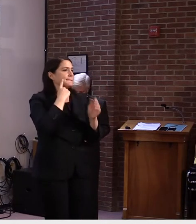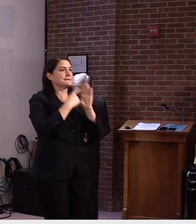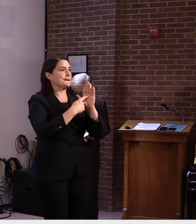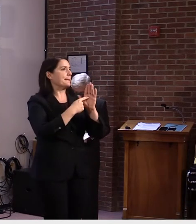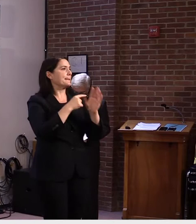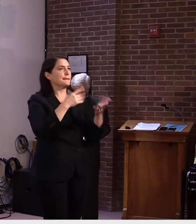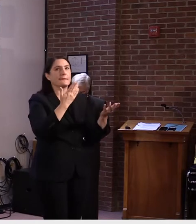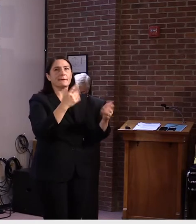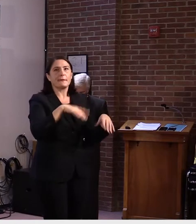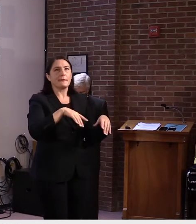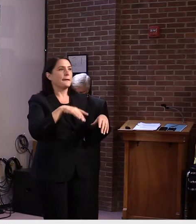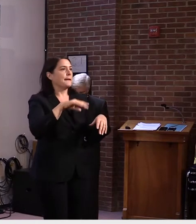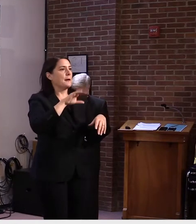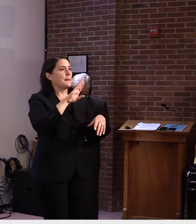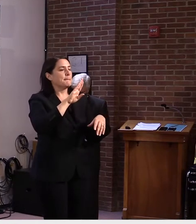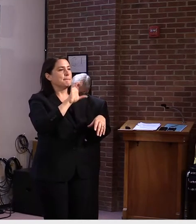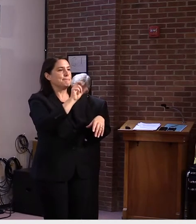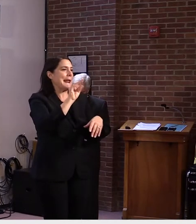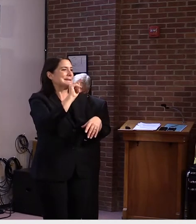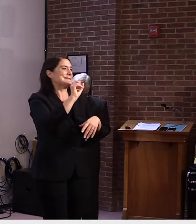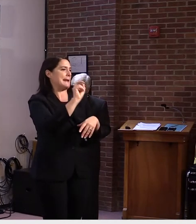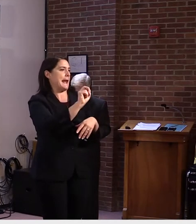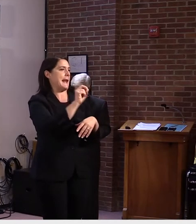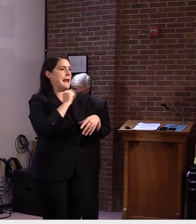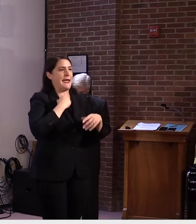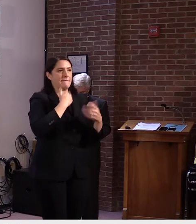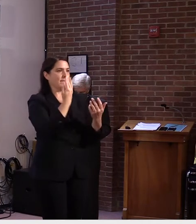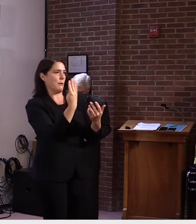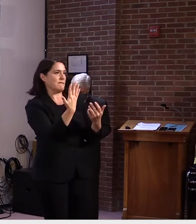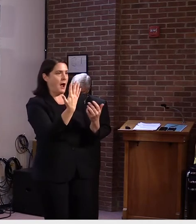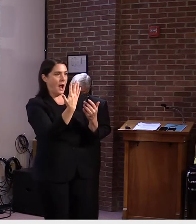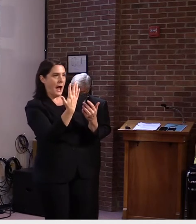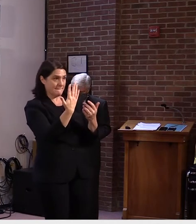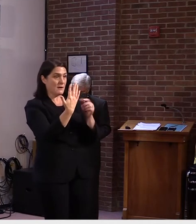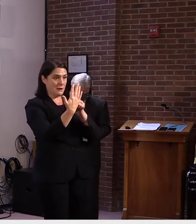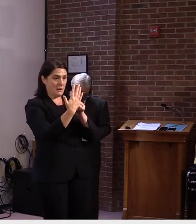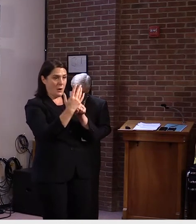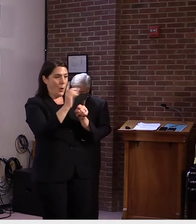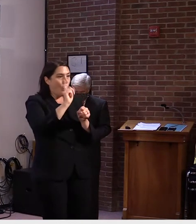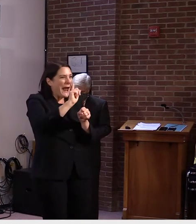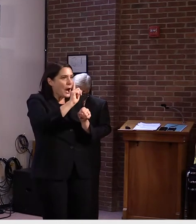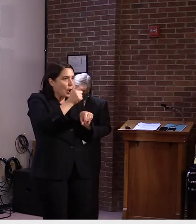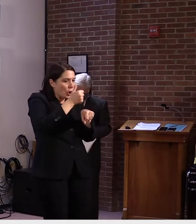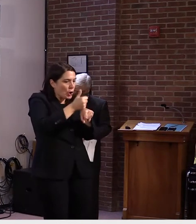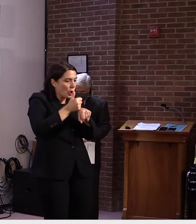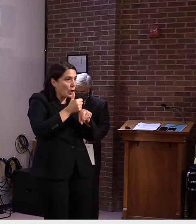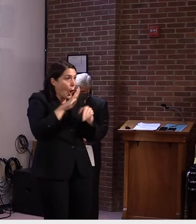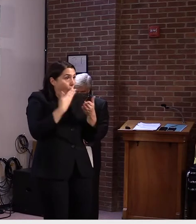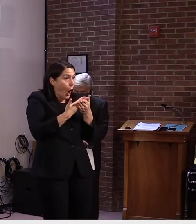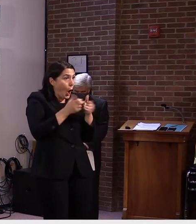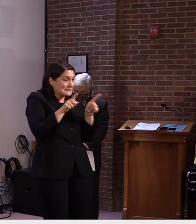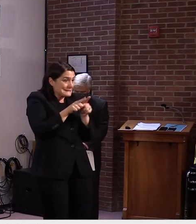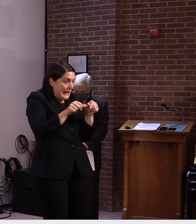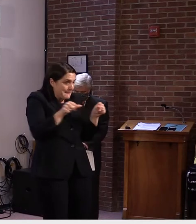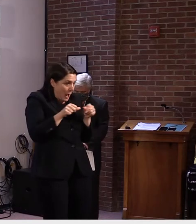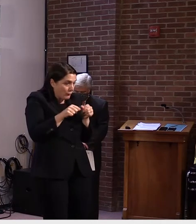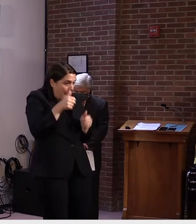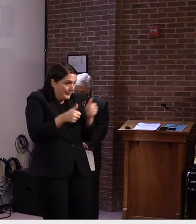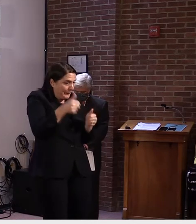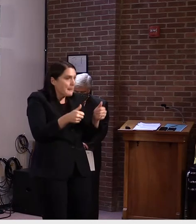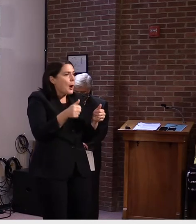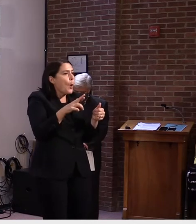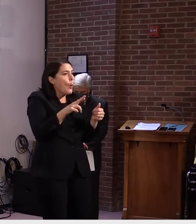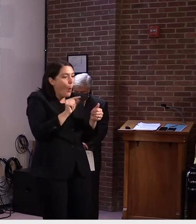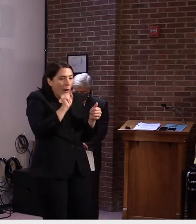um, what are you going to be doing to make sure that the geographical distribution of them doesn't, you know, go to places where, where they're